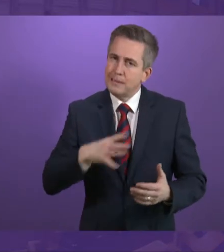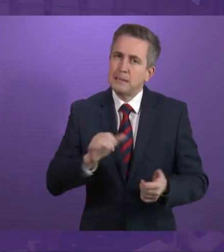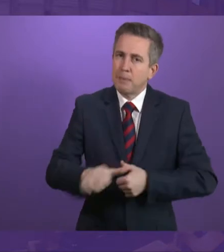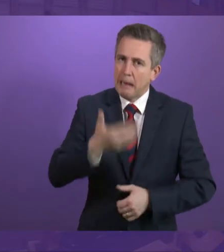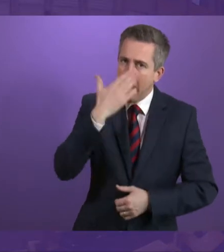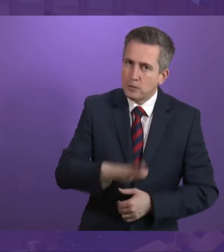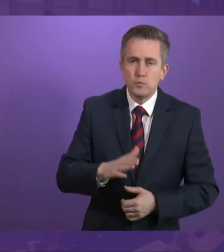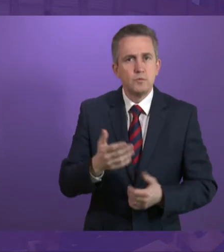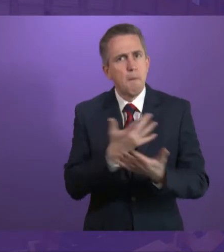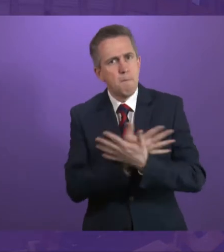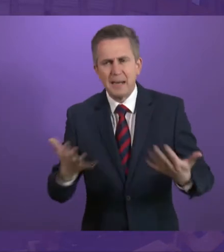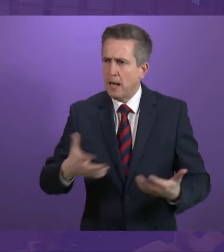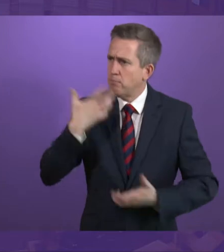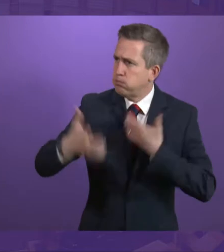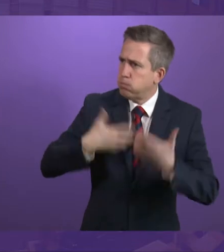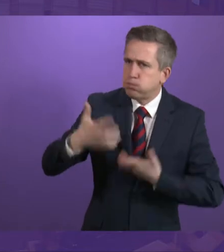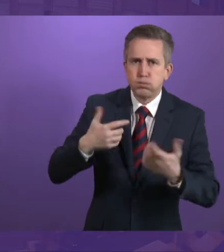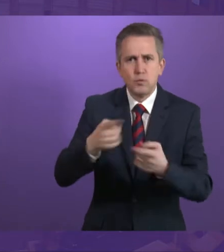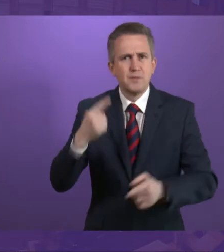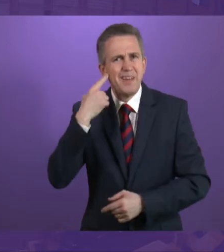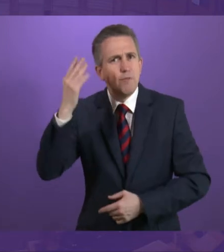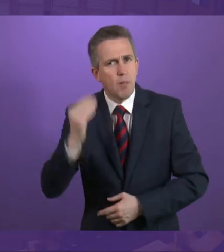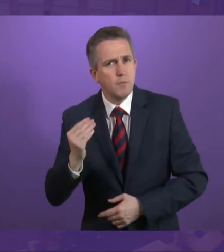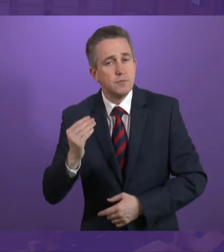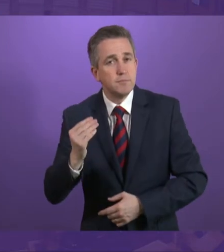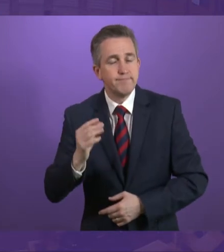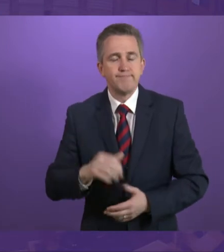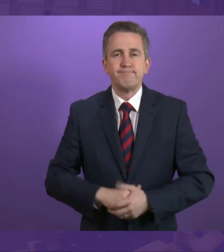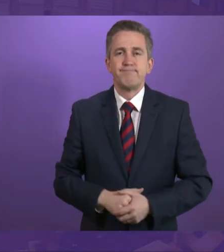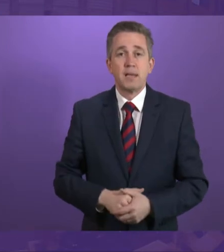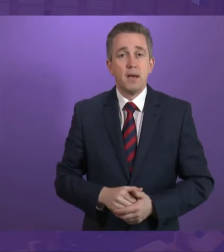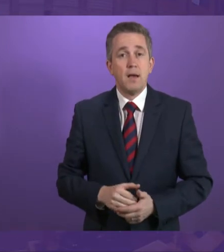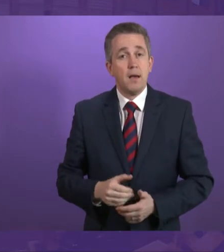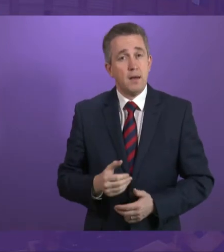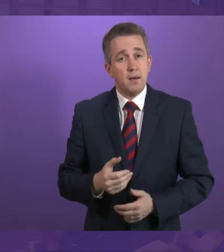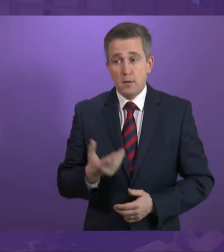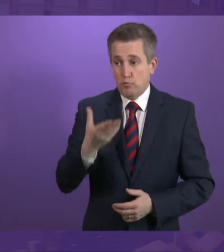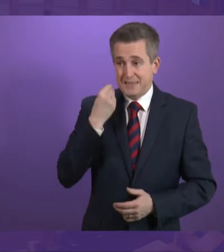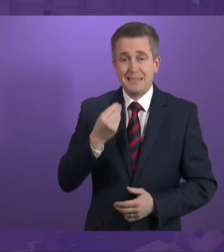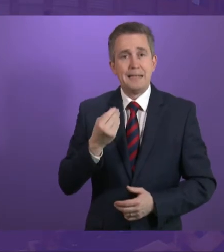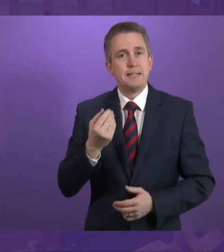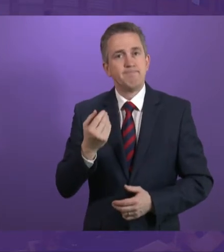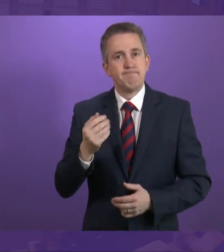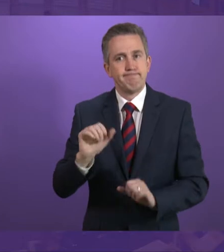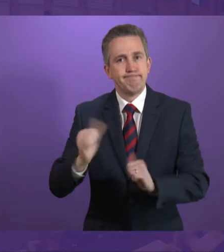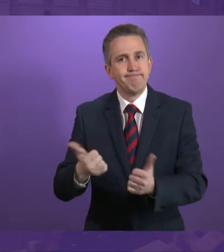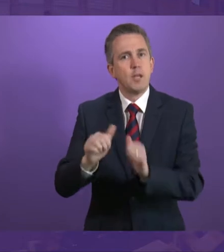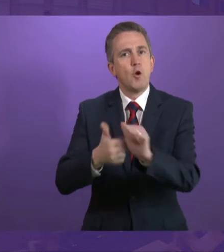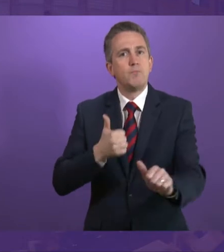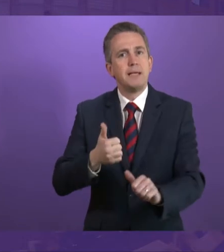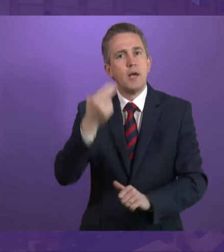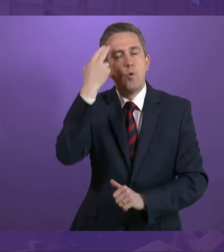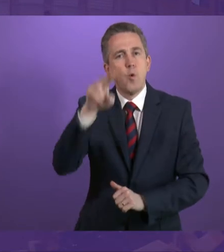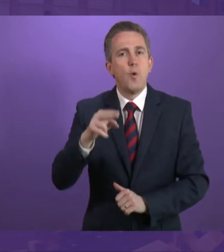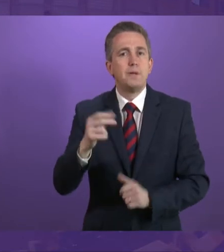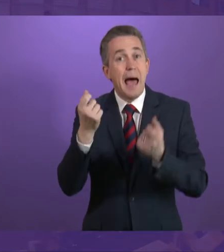they are impatient with them. Deputy Presiding Officer, I recently received an invitation from a highly innovative company called